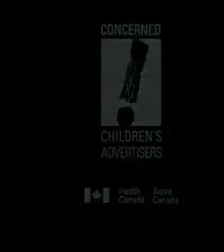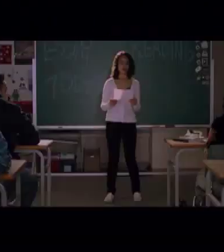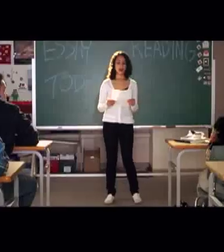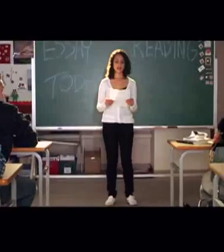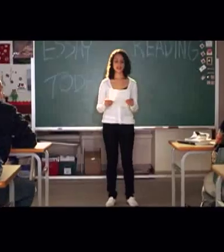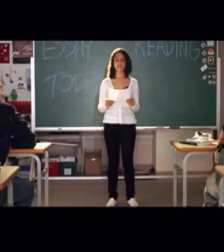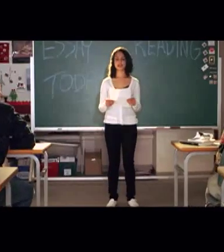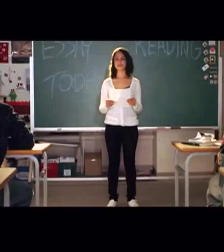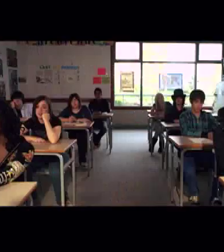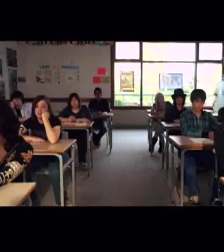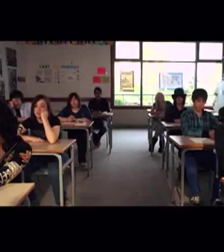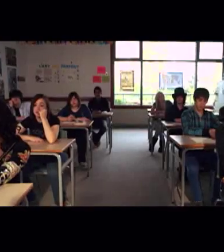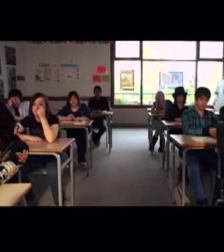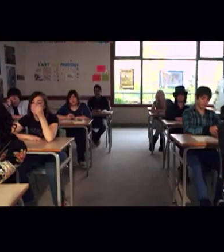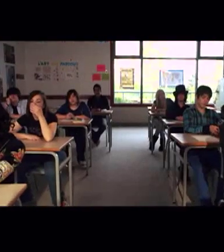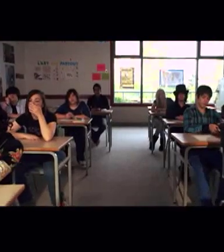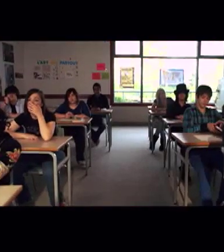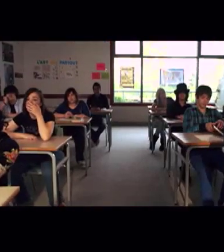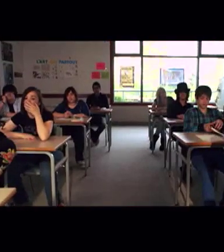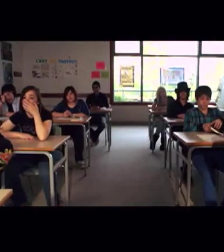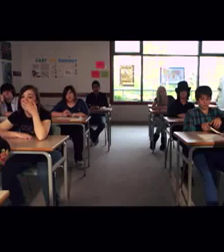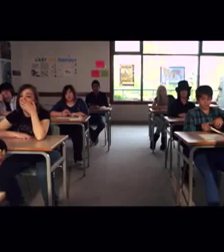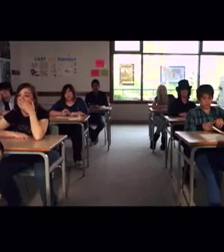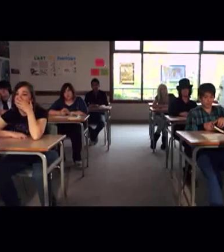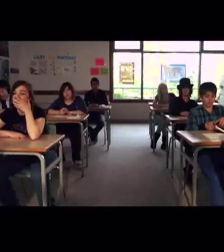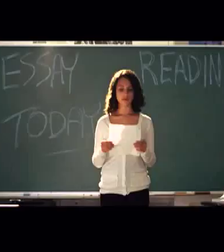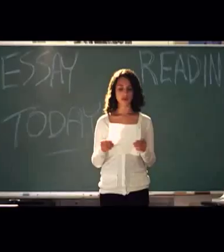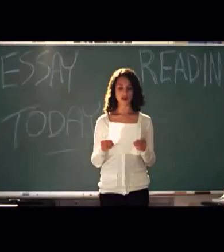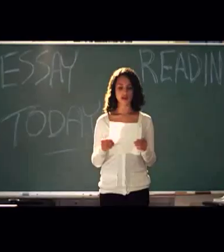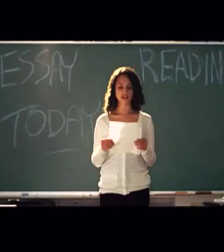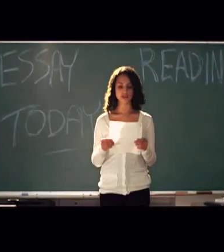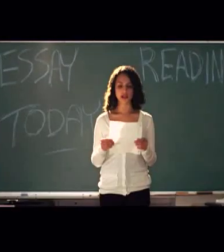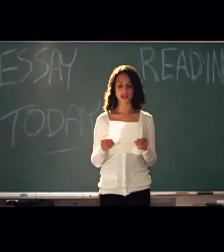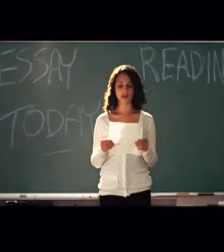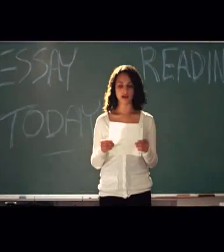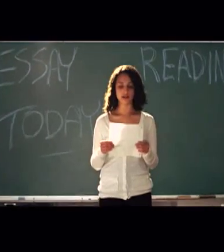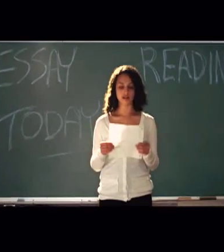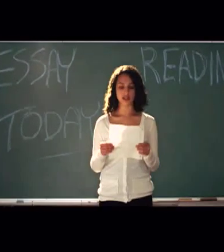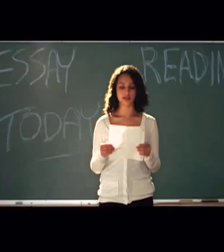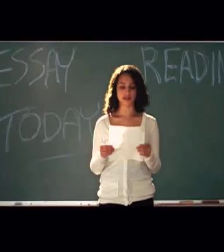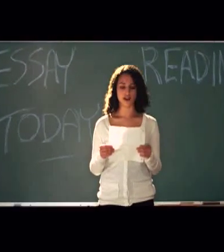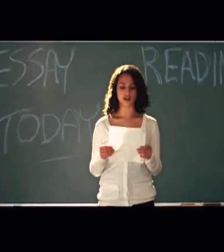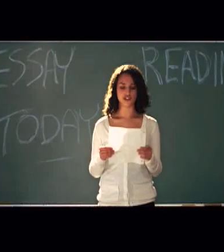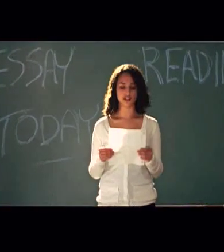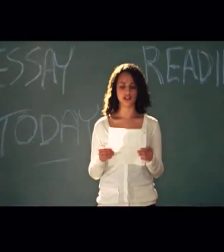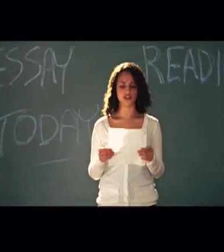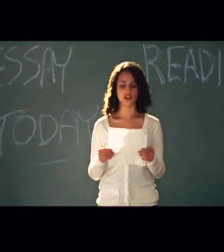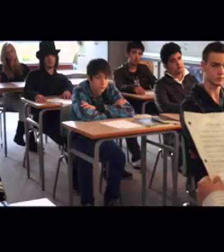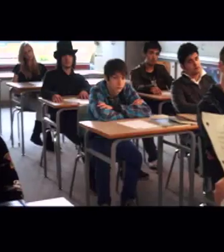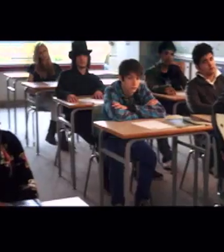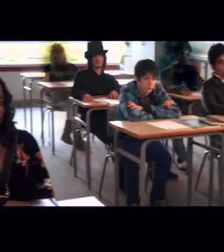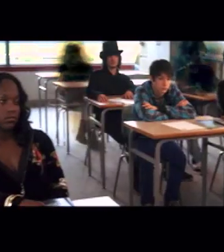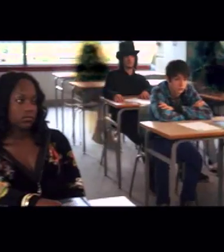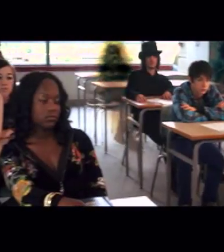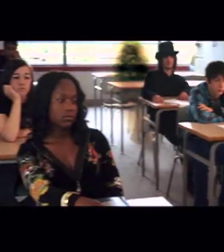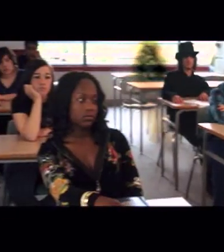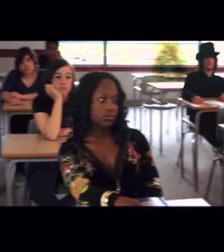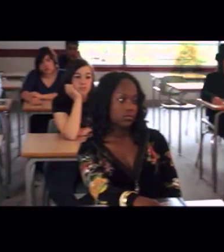how racism affects my life by sarah to start with it hurts when i hear my uncle tell me that all chinese should go back to china and stop stealing